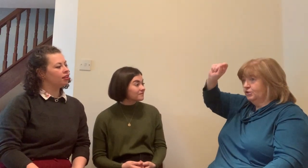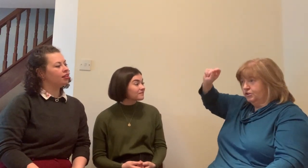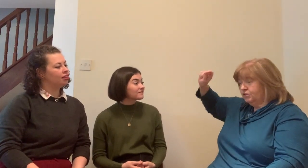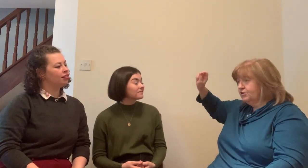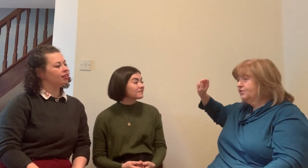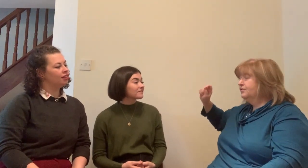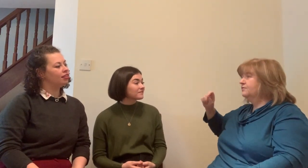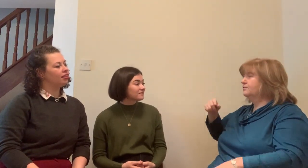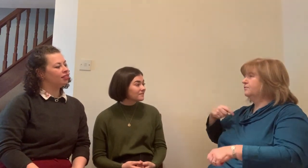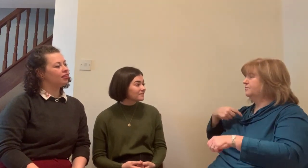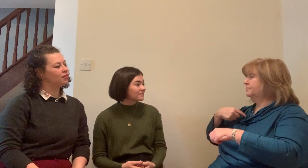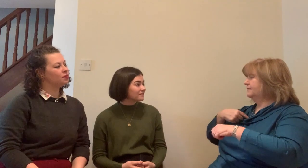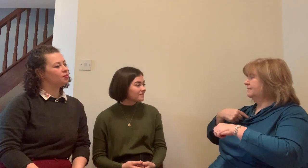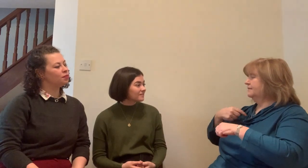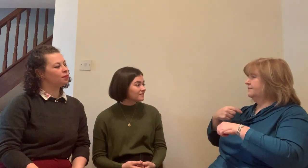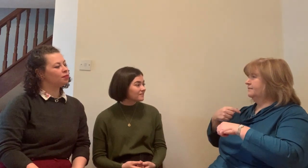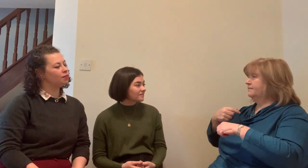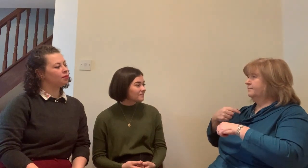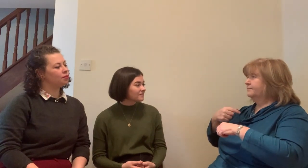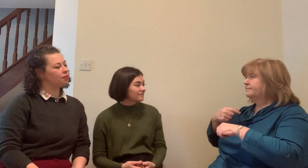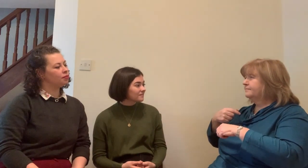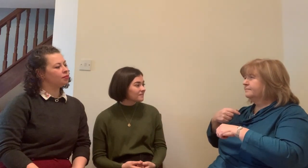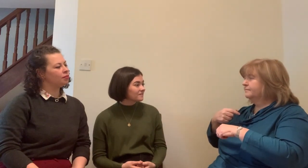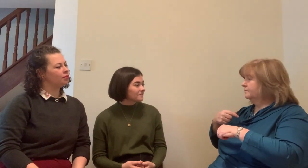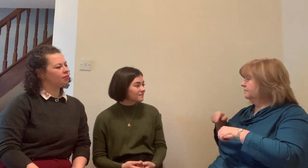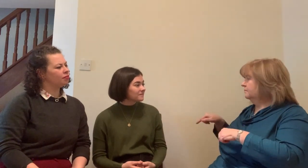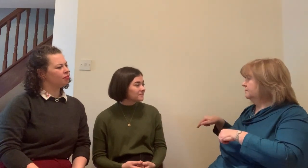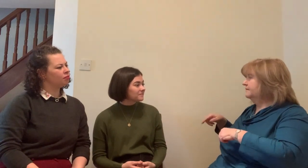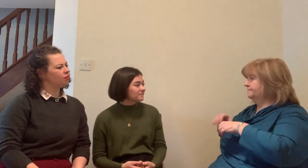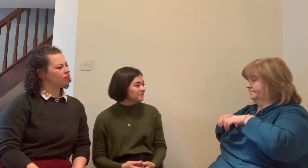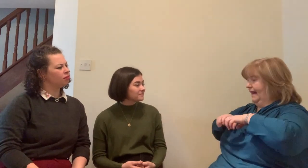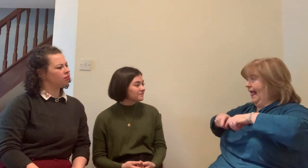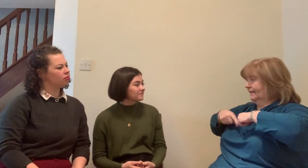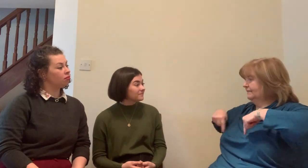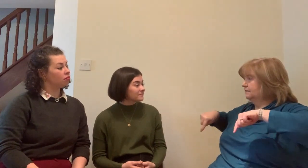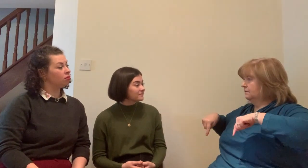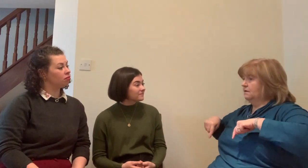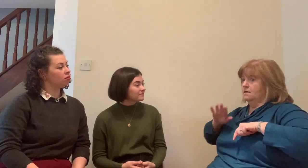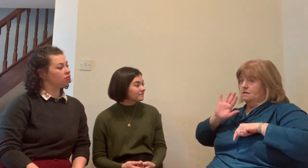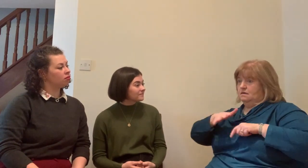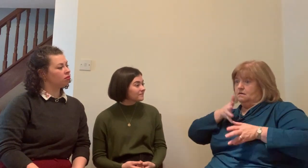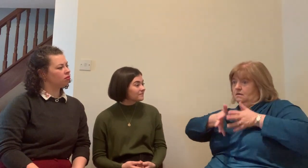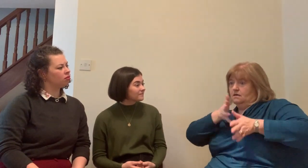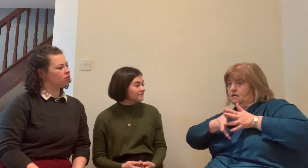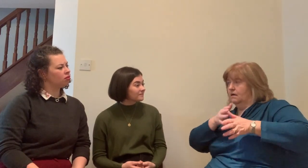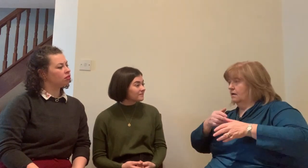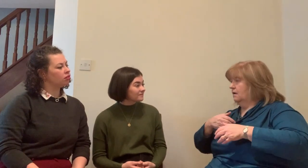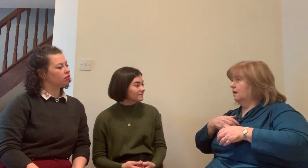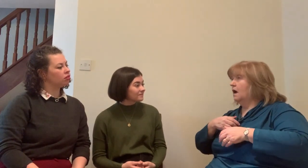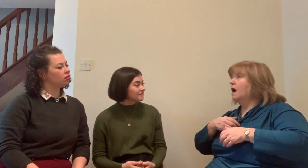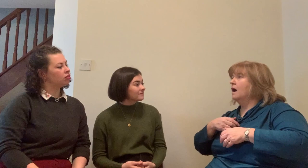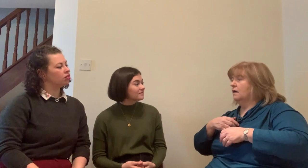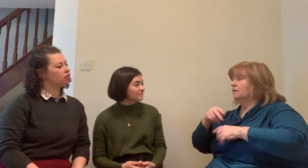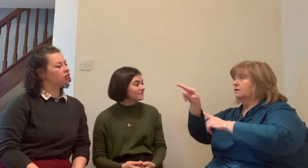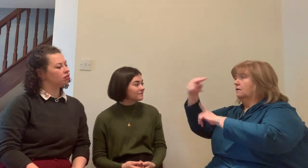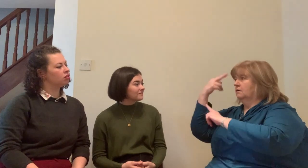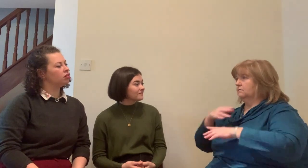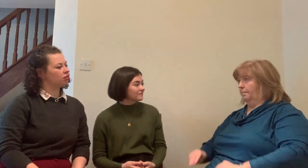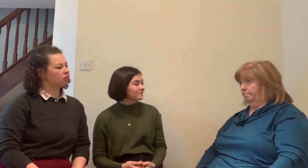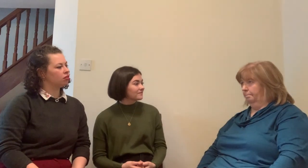language style would have been very different and, you know, I really wanted to get this man and understand what it is that he had to say. I do,